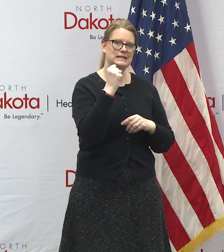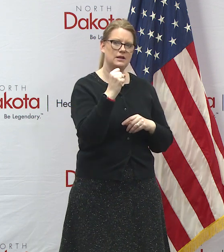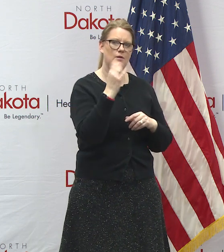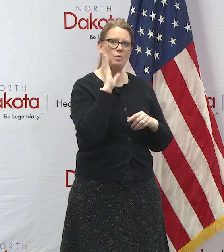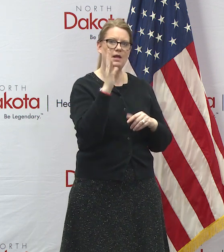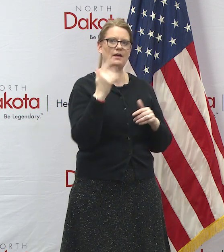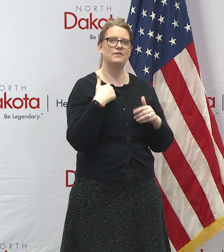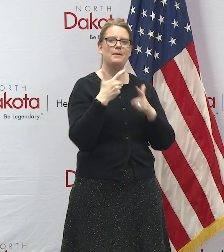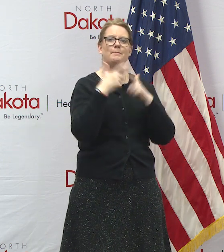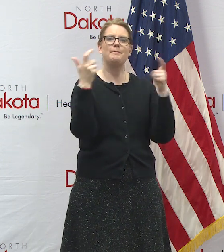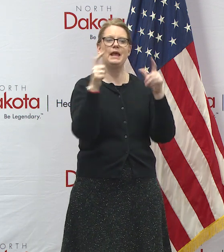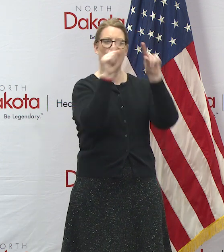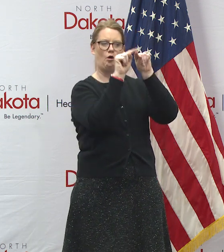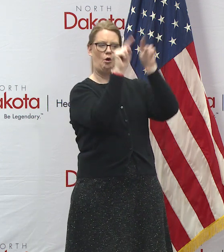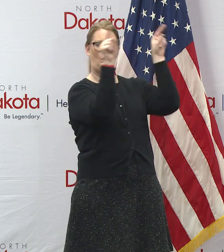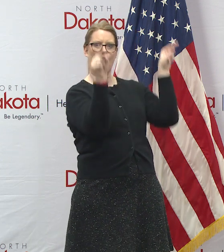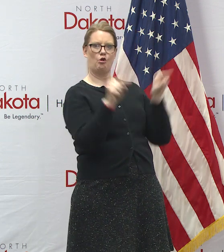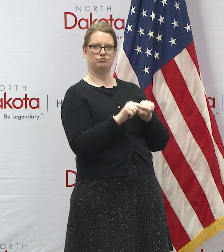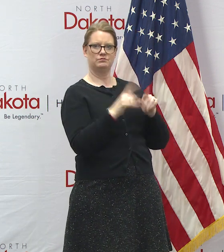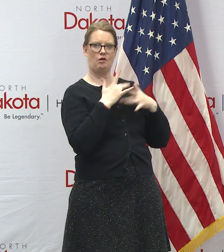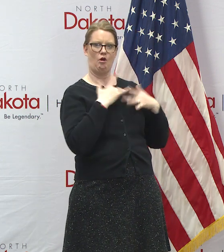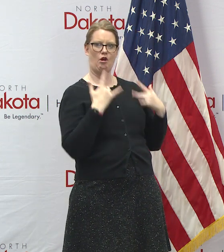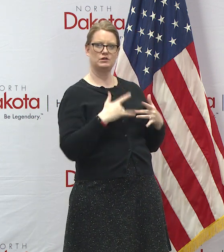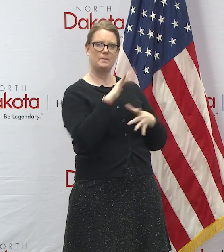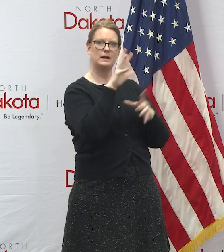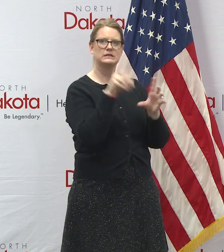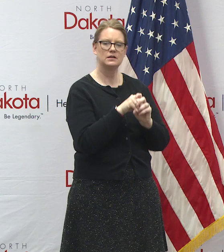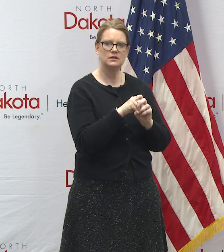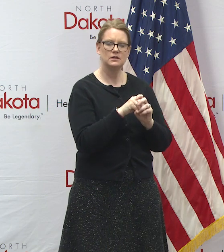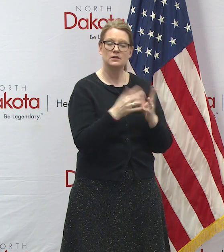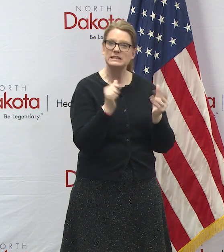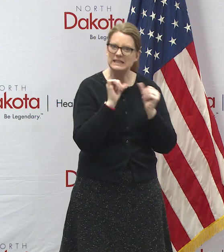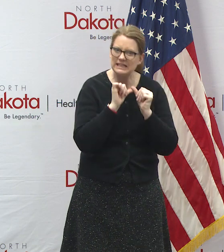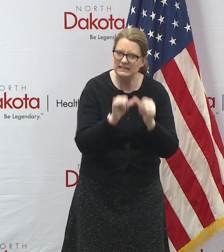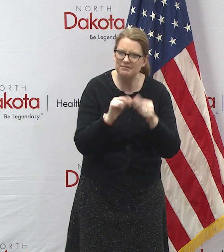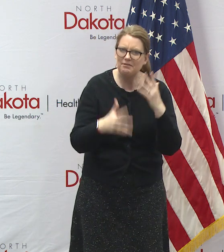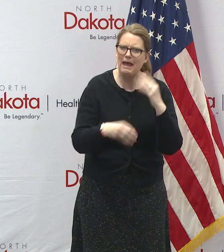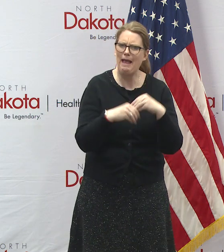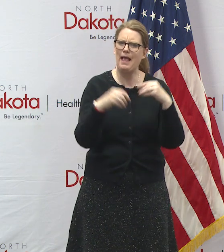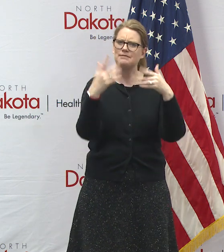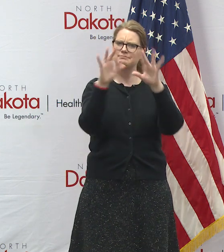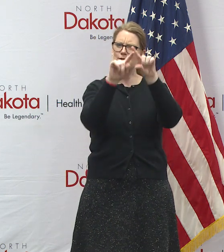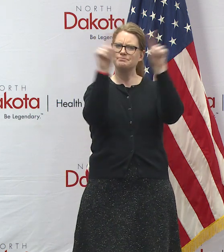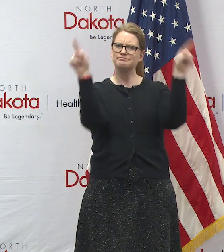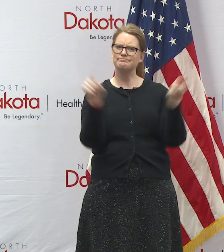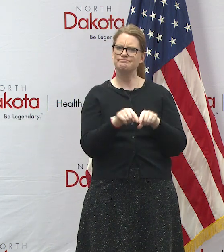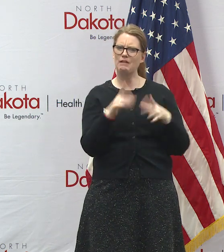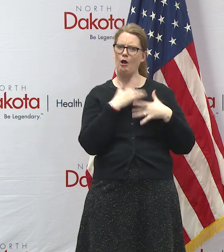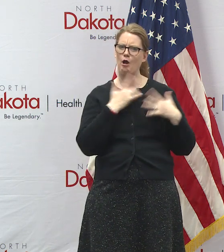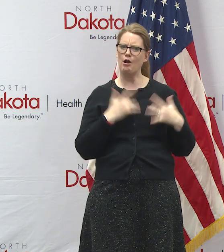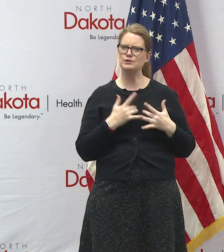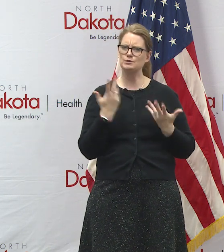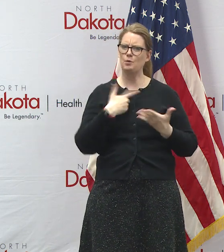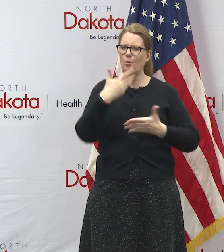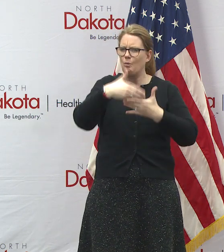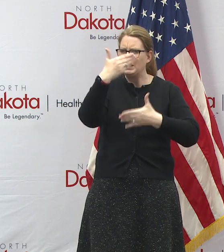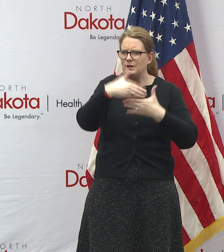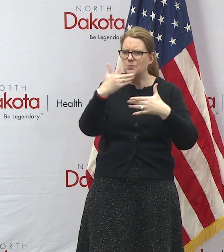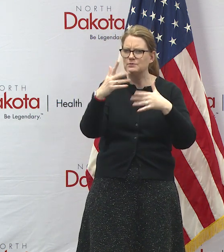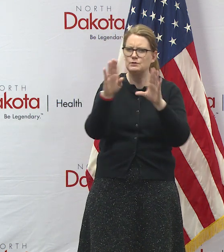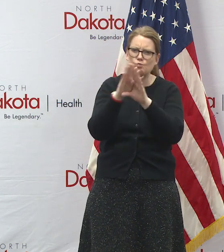giant heart to participate in that so keep those hearts flowing i want to say to those people